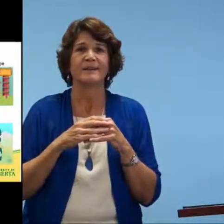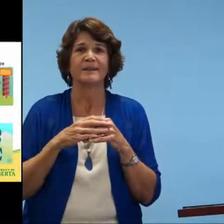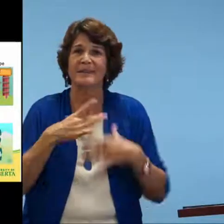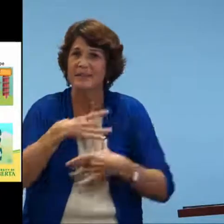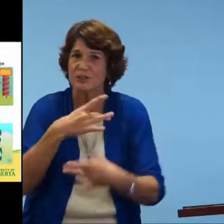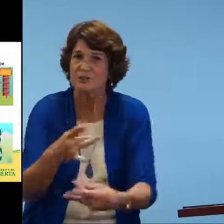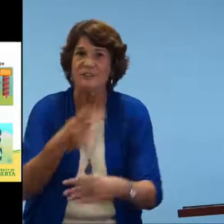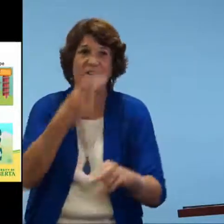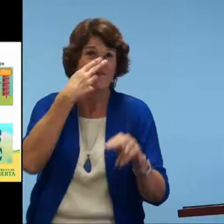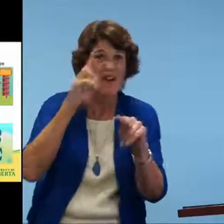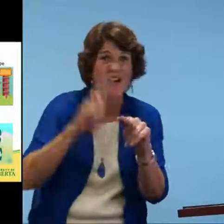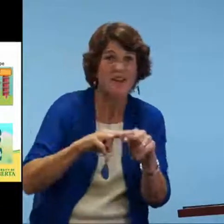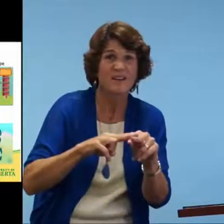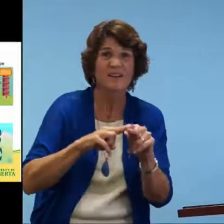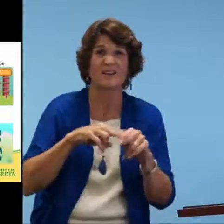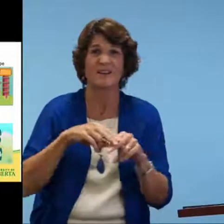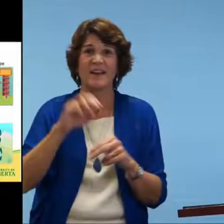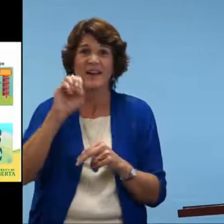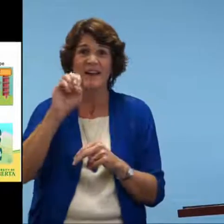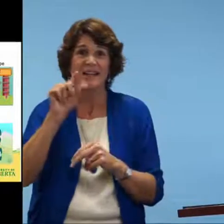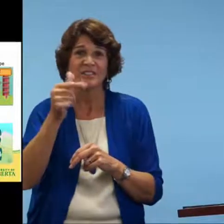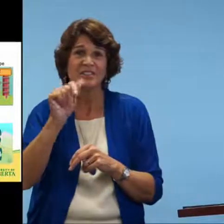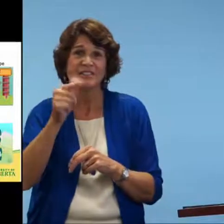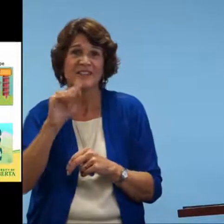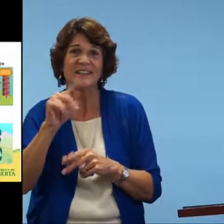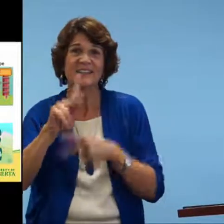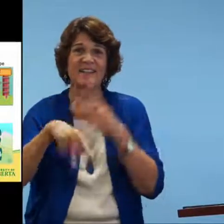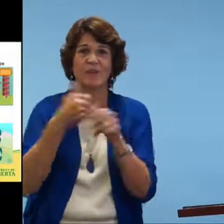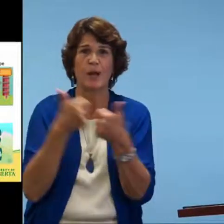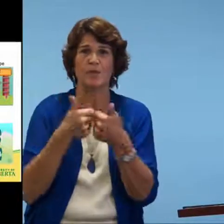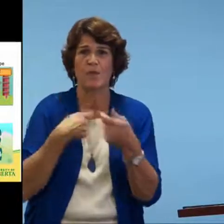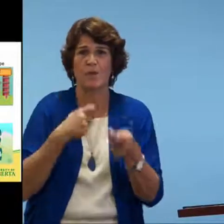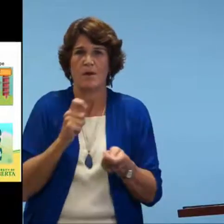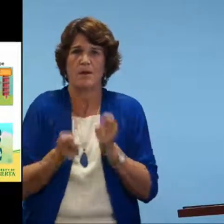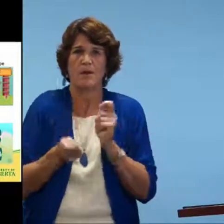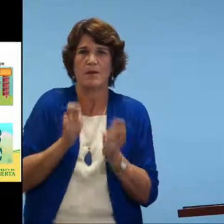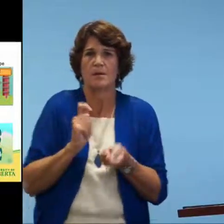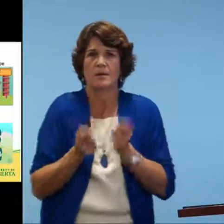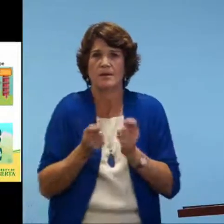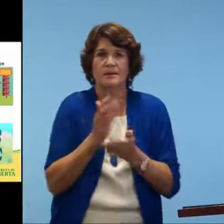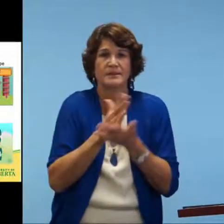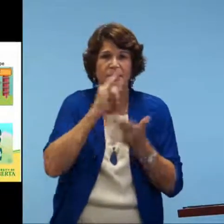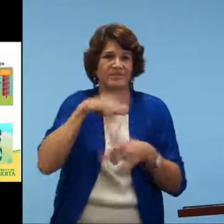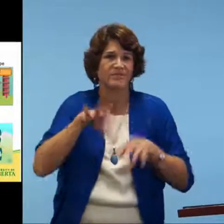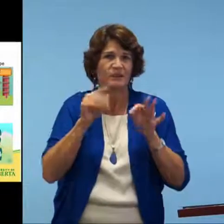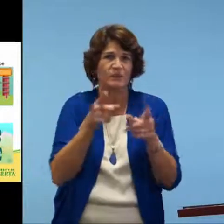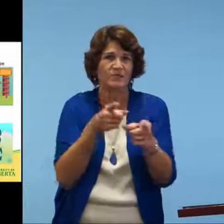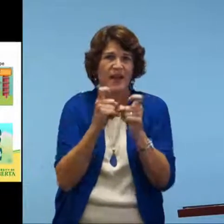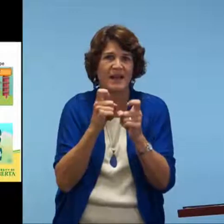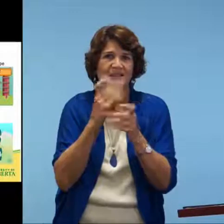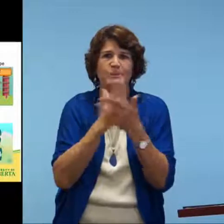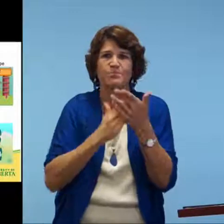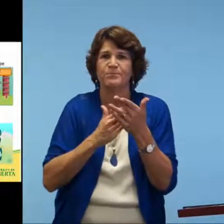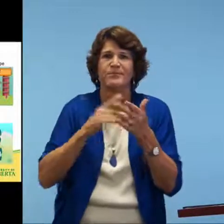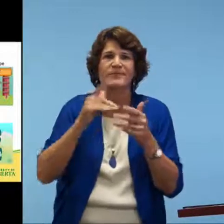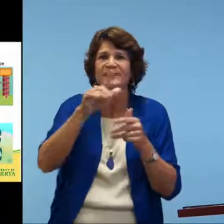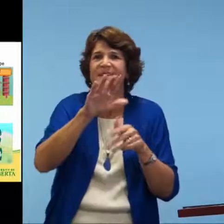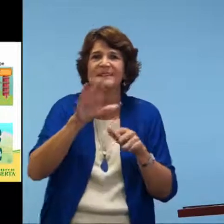the speed. Is it user friendly? Is it fun? Is it engaging? And we've been manipulating and changing the apps